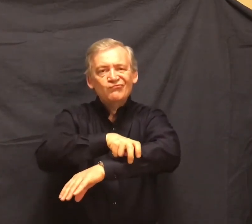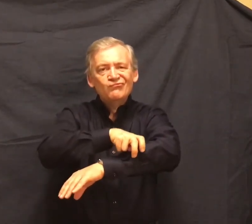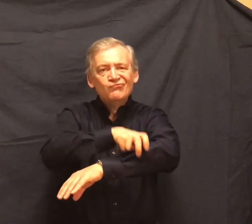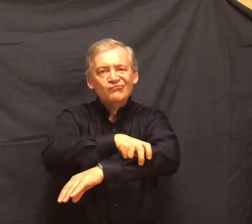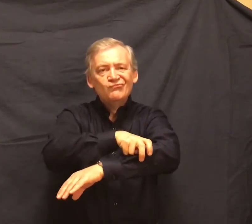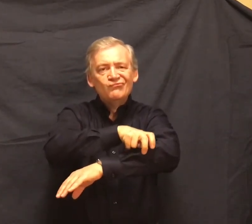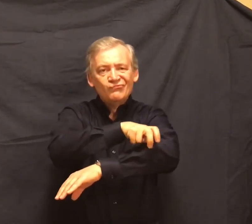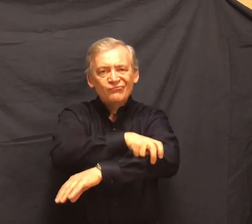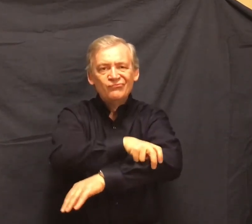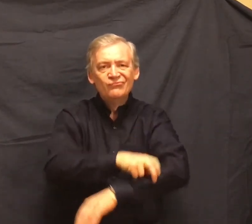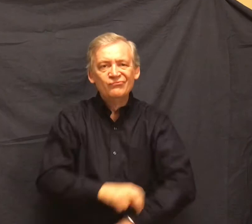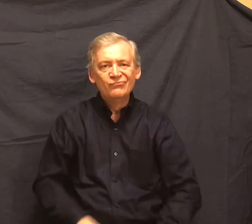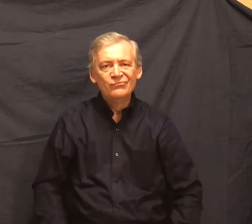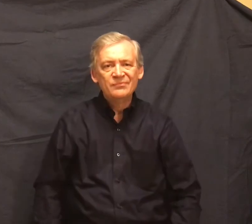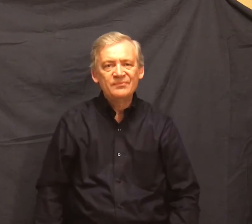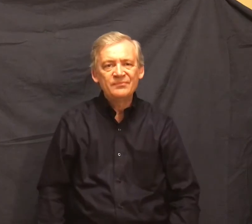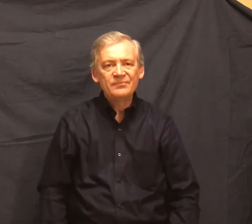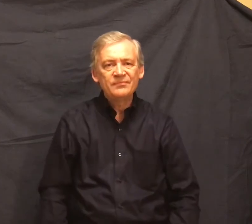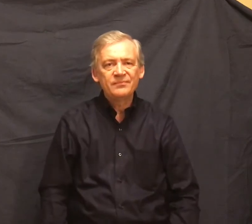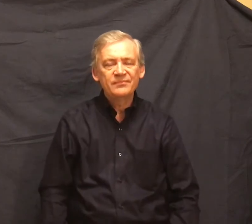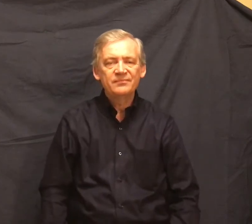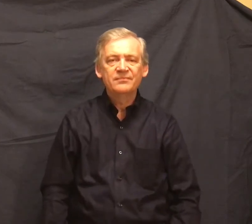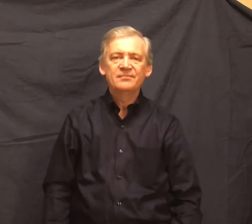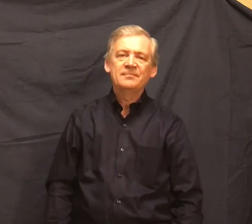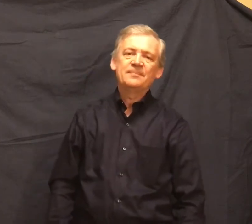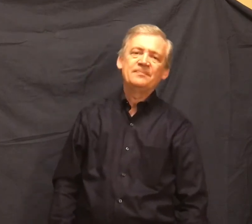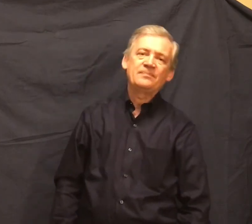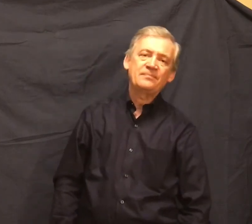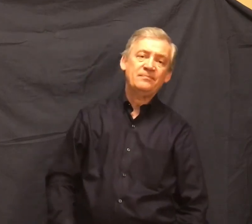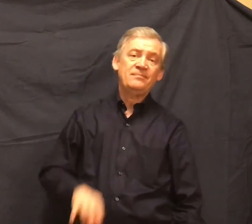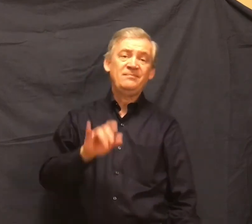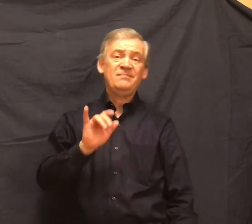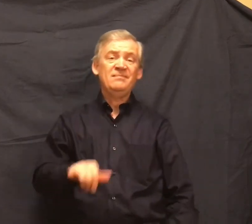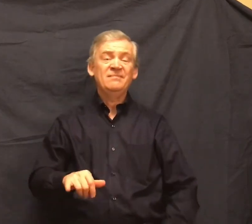Evening of a hot day started the little wind to moving among the leaves.